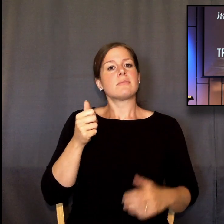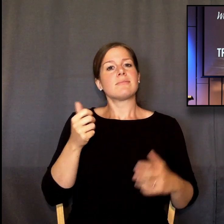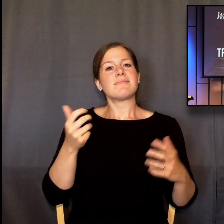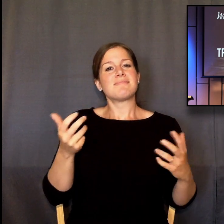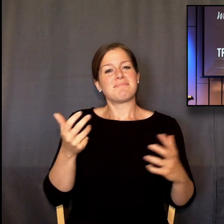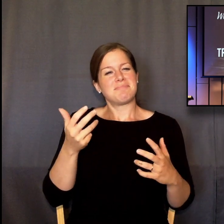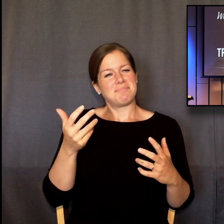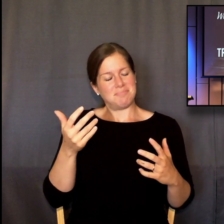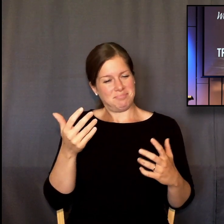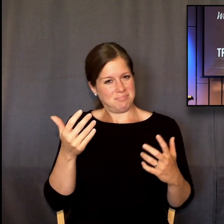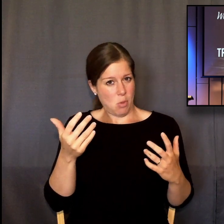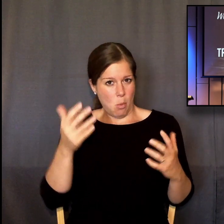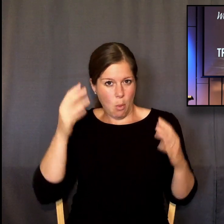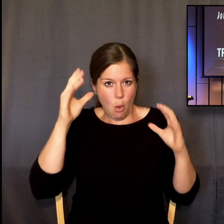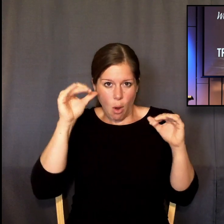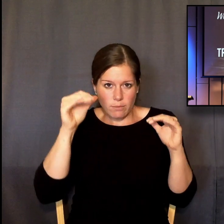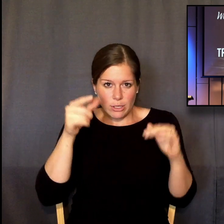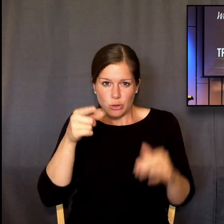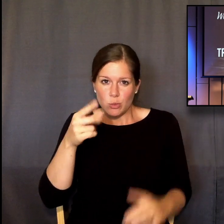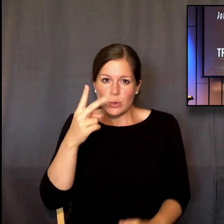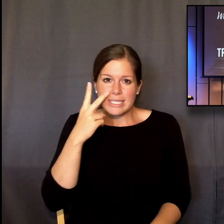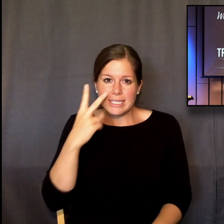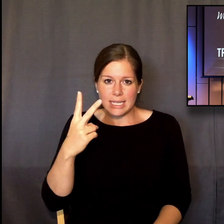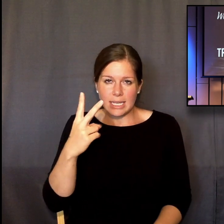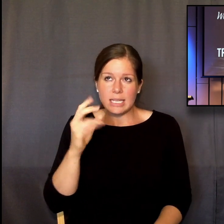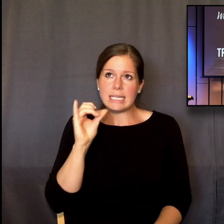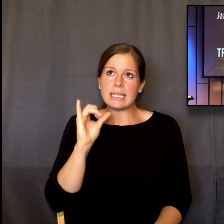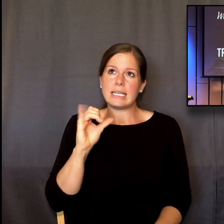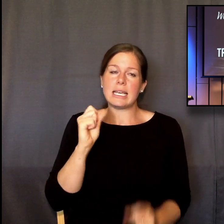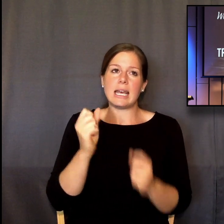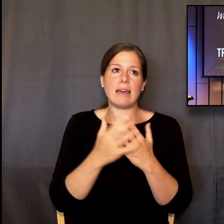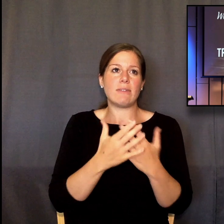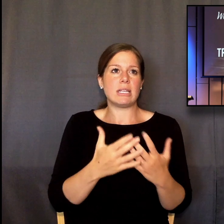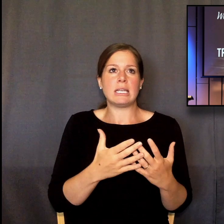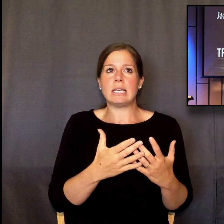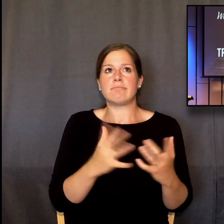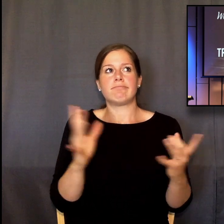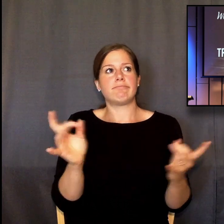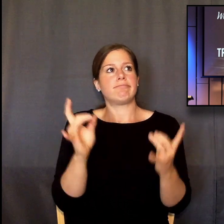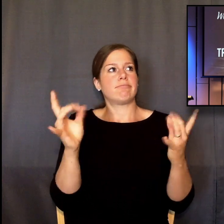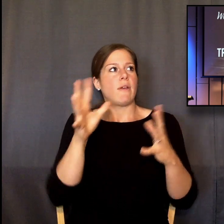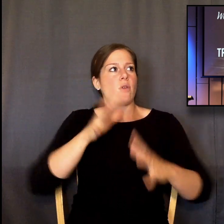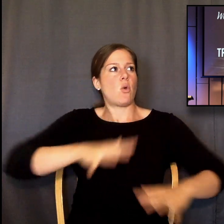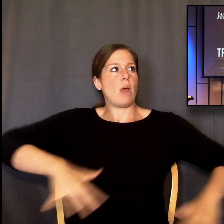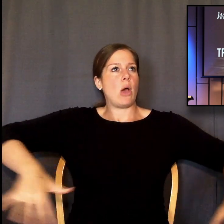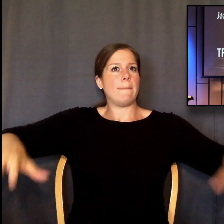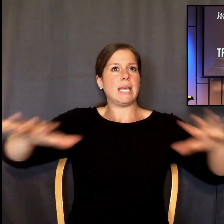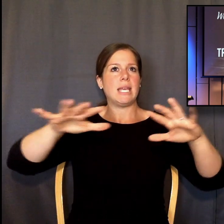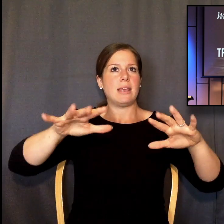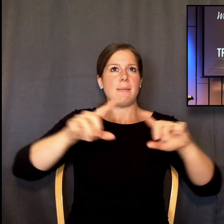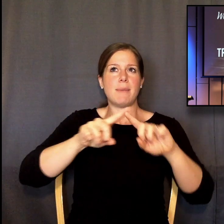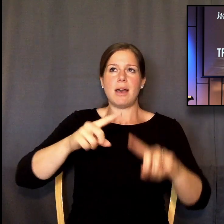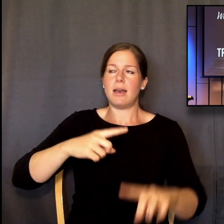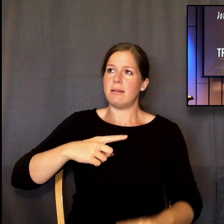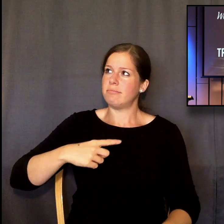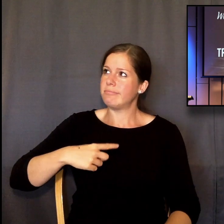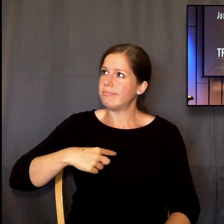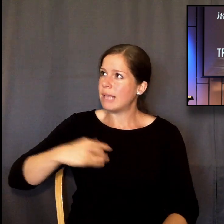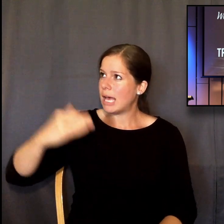What, how does the saying go behind a frowning providence? He hides a smiling face. Child of God, you can hold on to that.